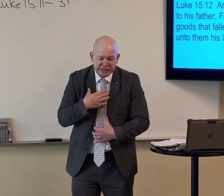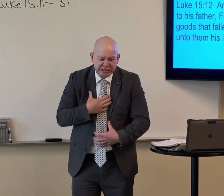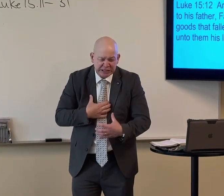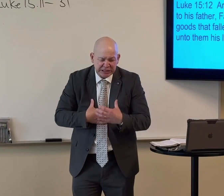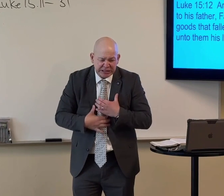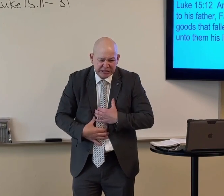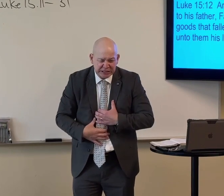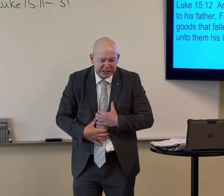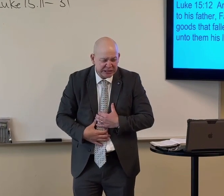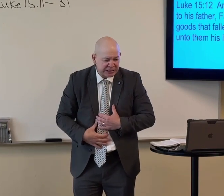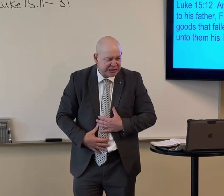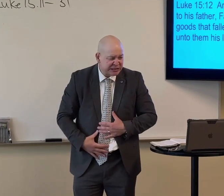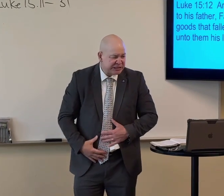famine and he was hungry.